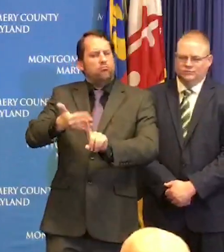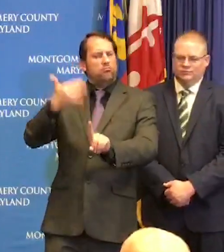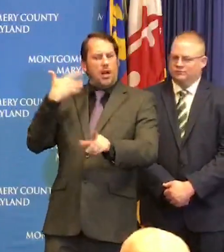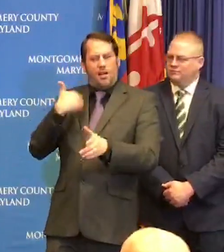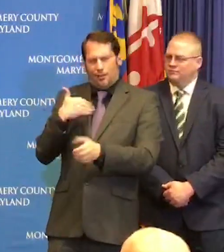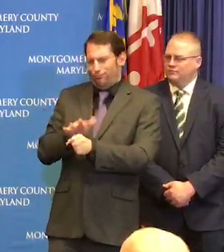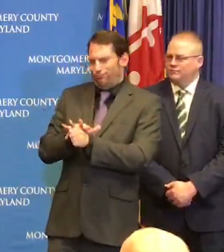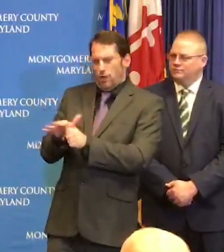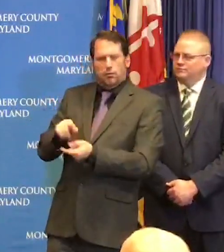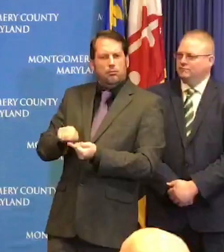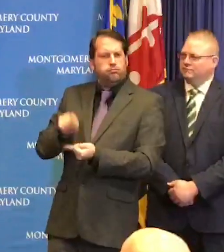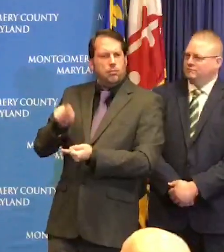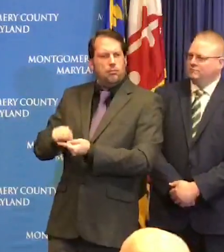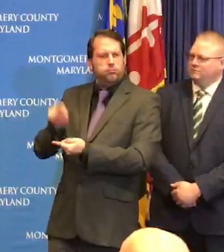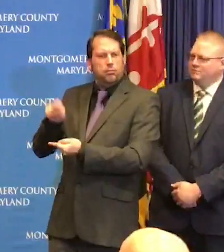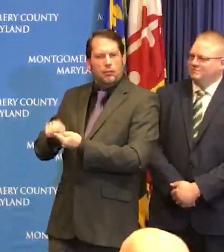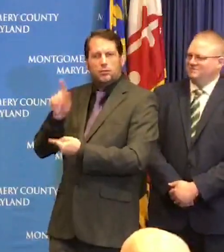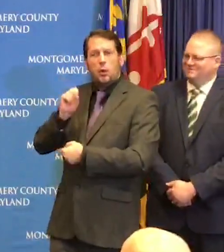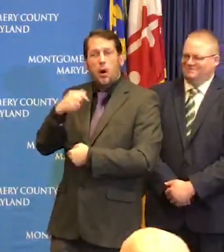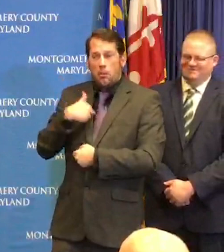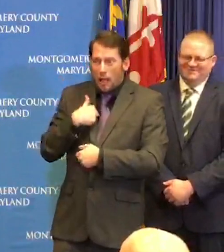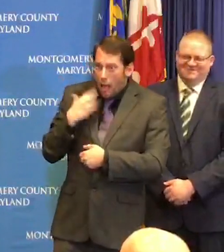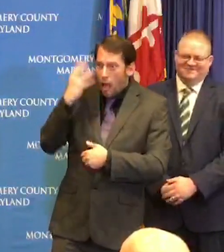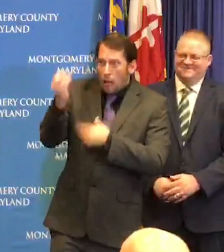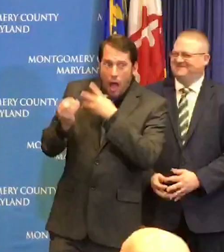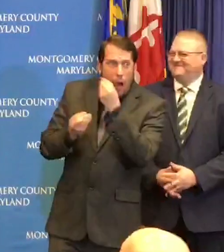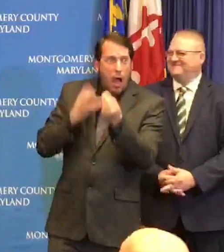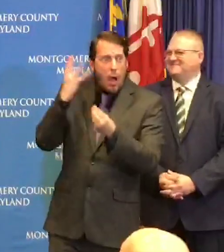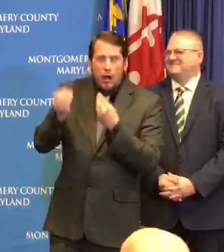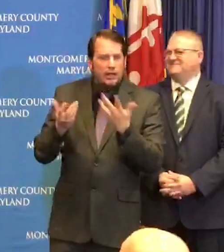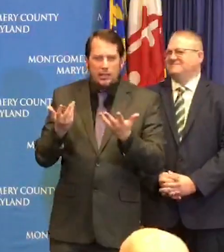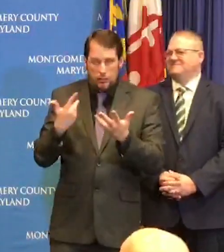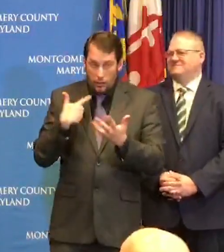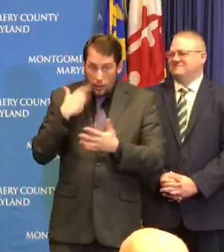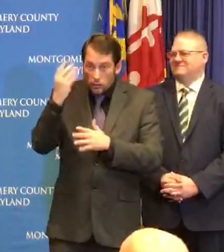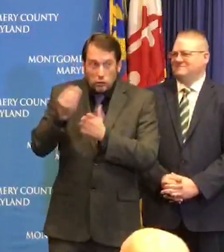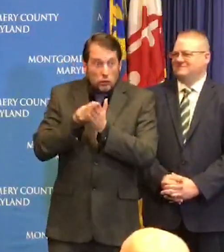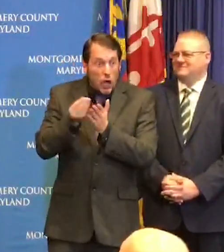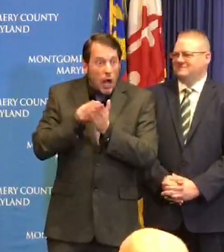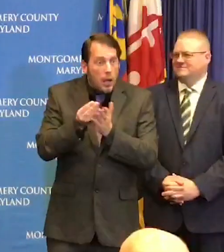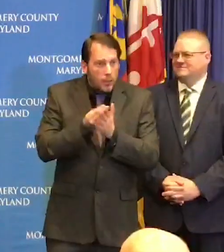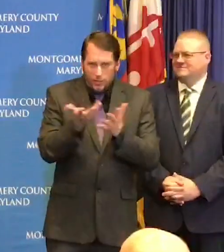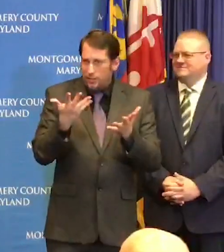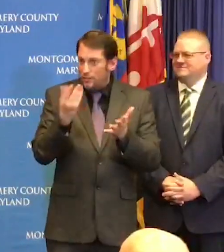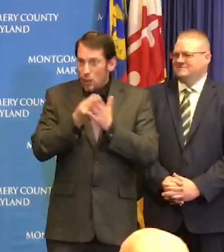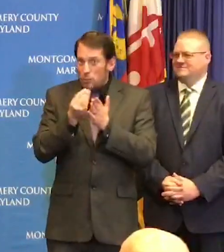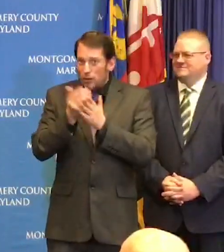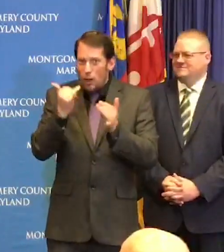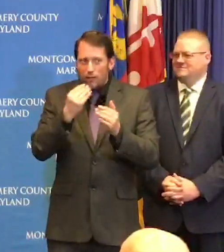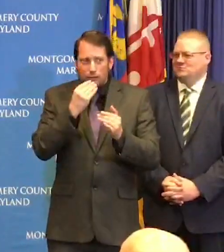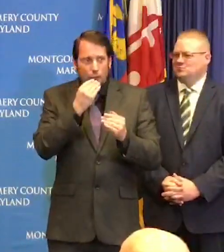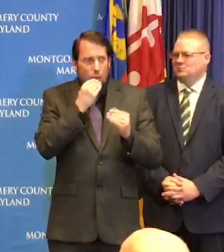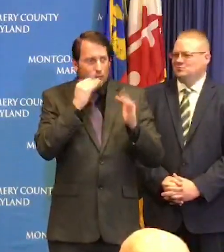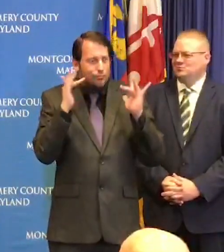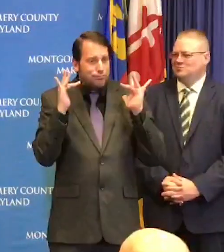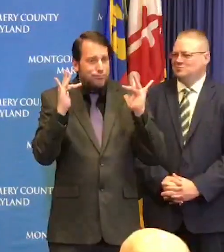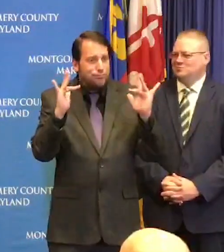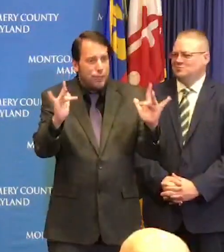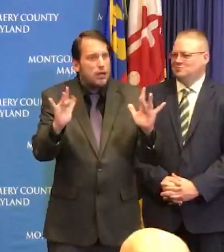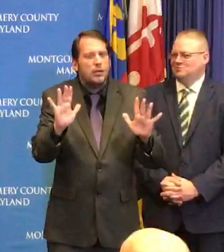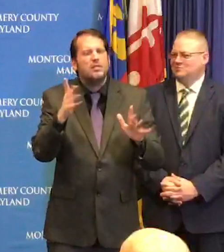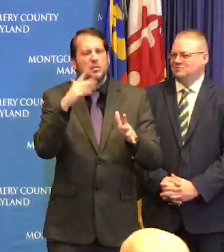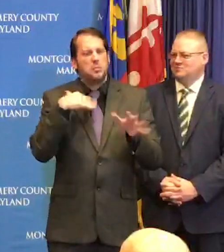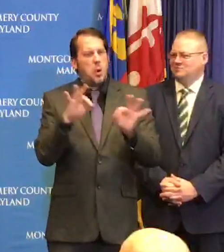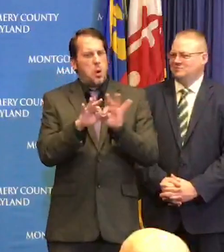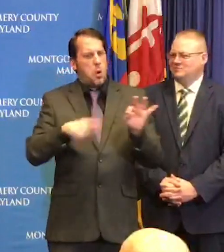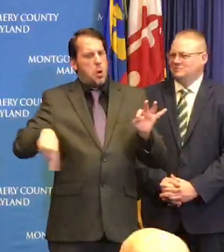some after this not sure how much will be left to the grocery stores when I go home but be smart in terms of your interactions and so when we